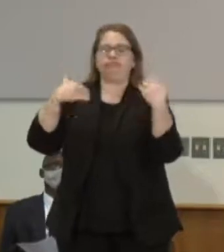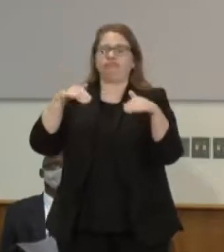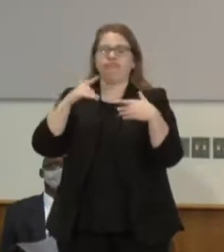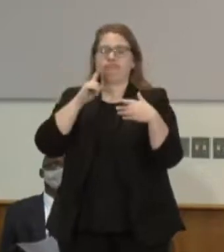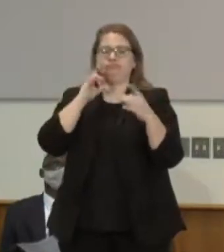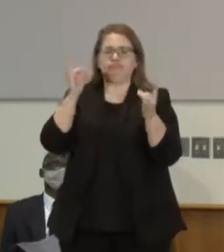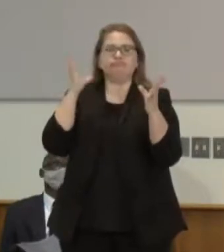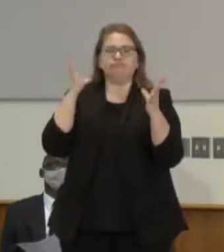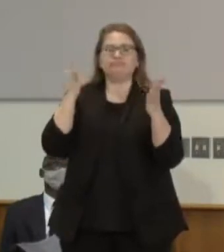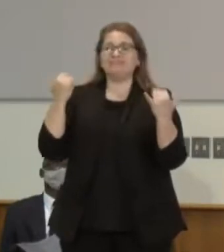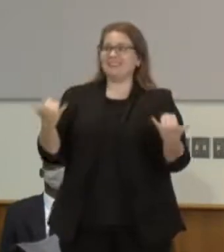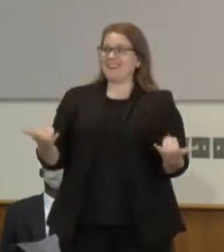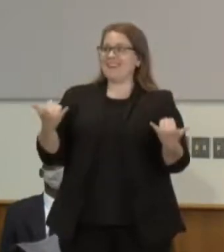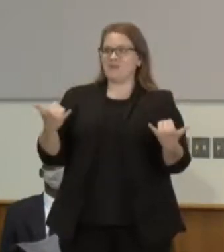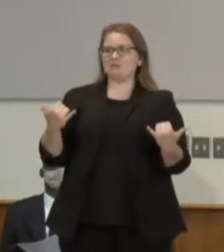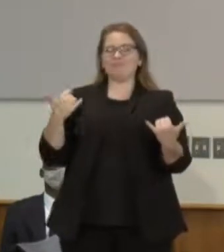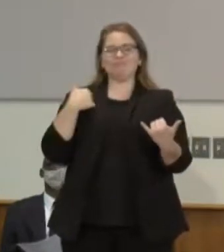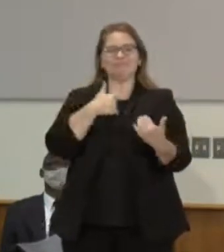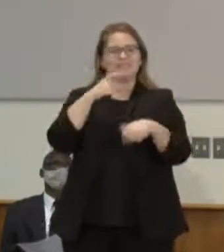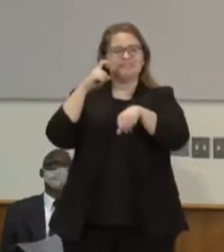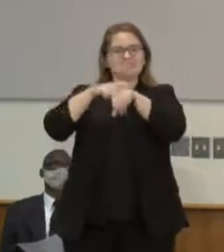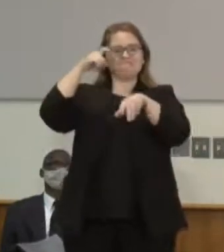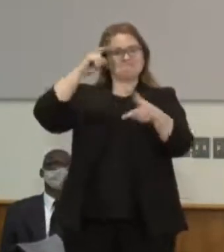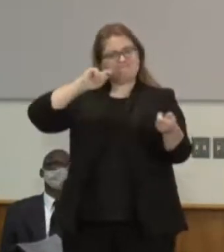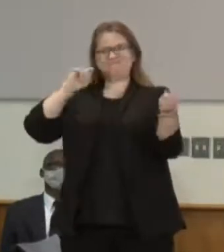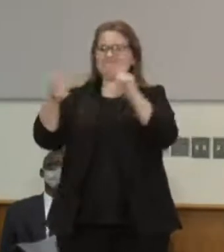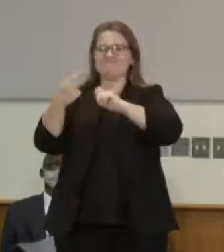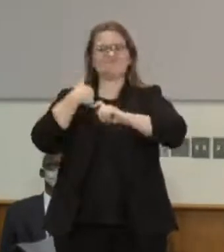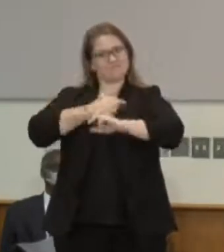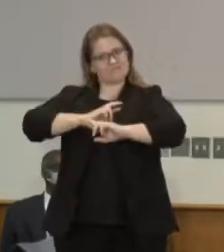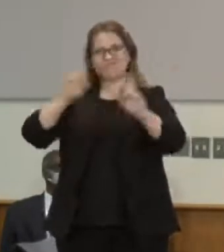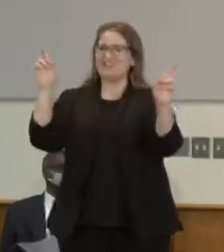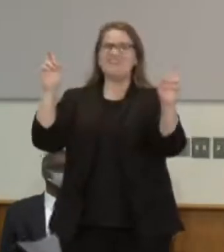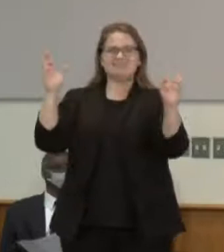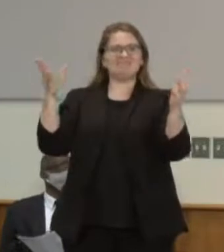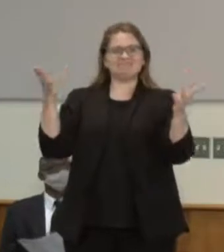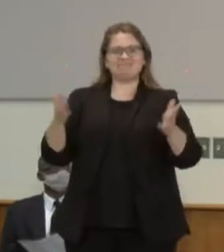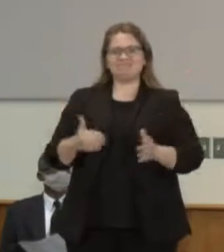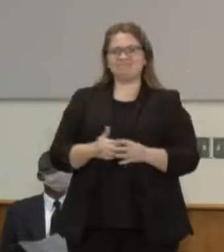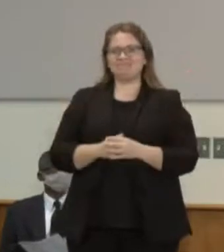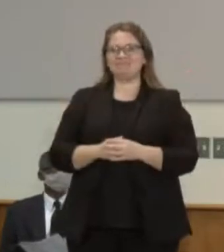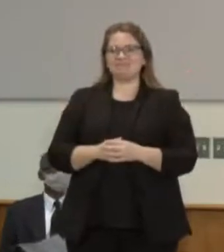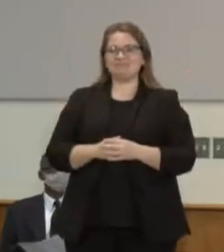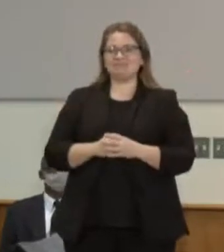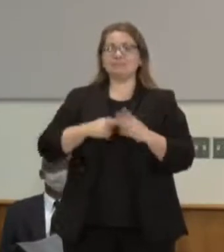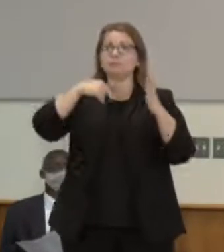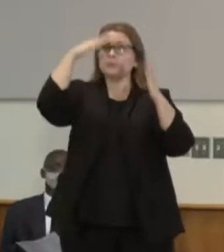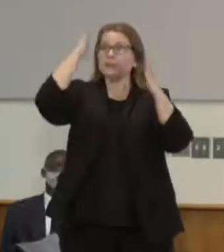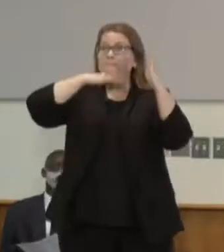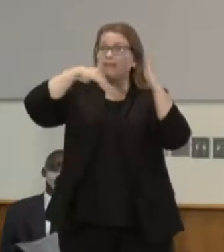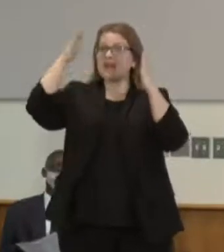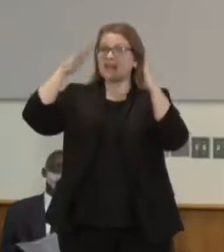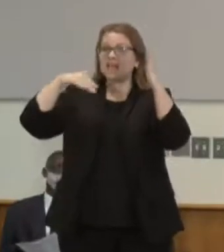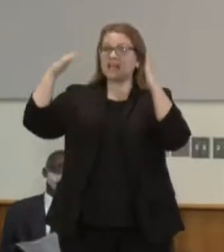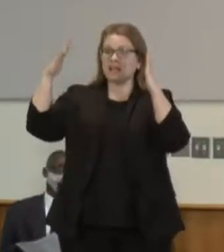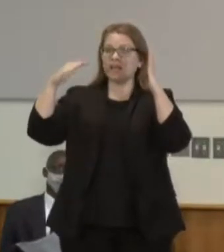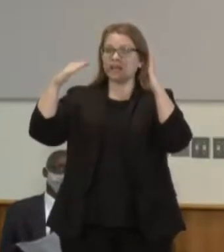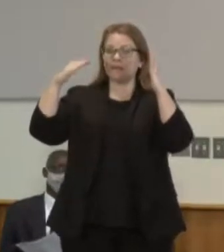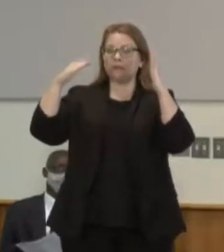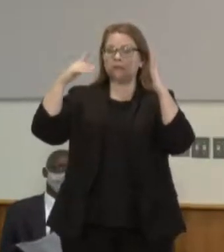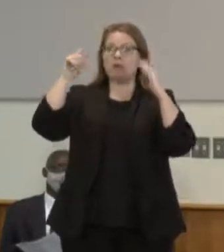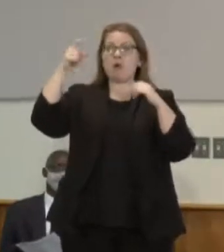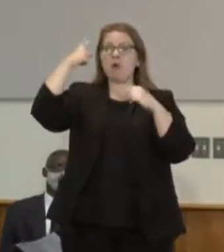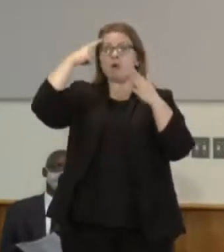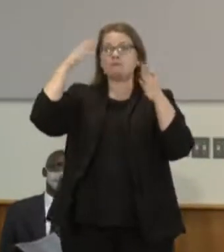right now and even the two paintings that were removed from the governor's reception room when Governor Dayton was in